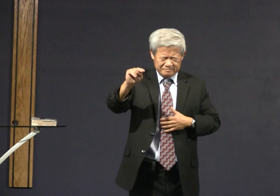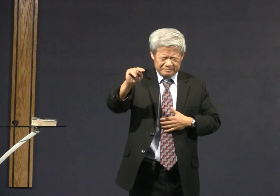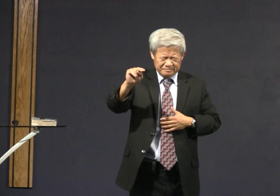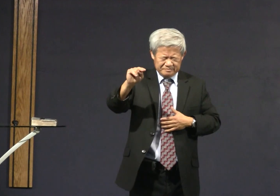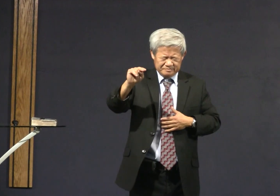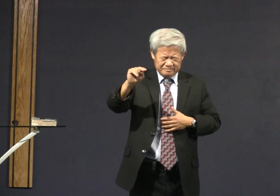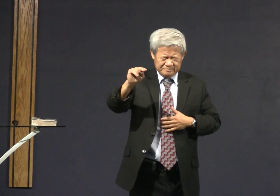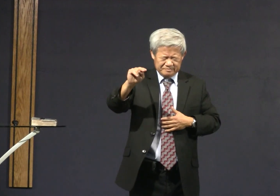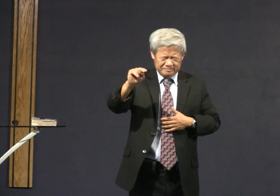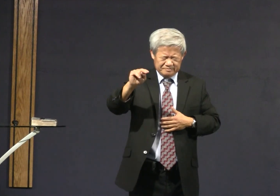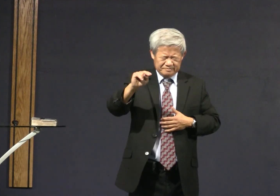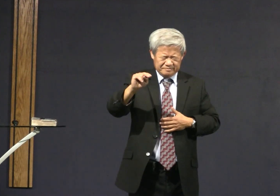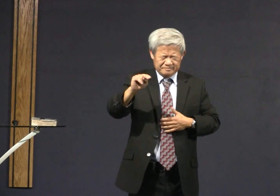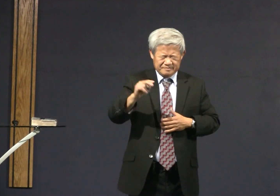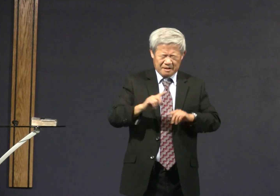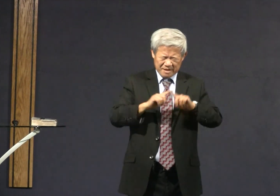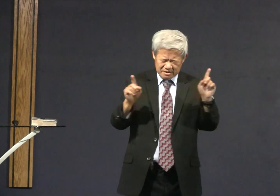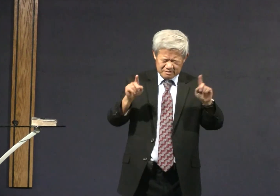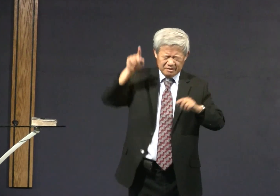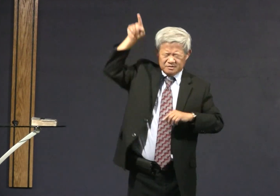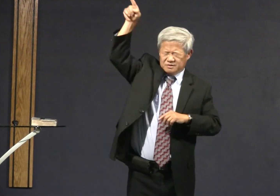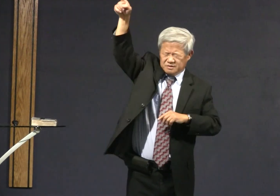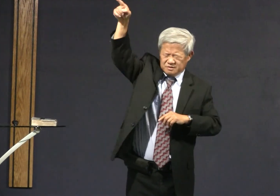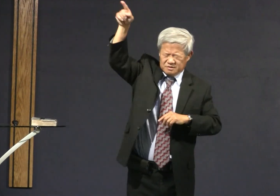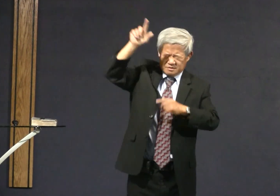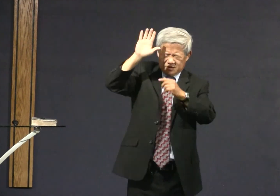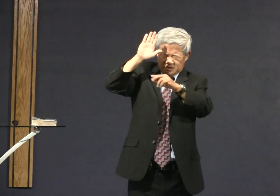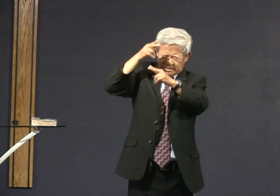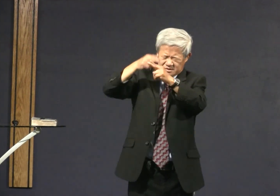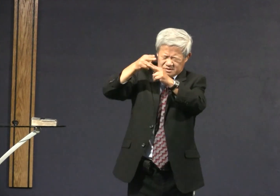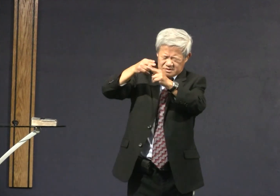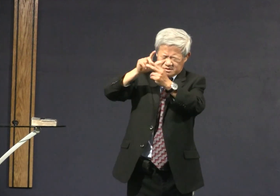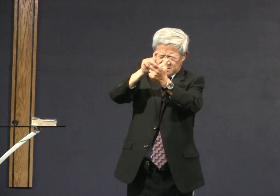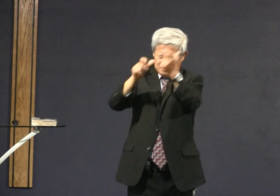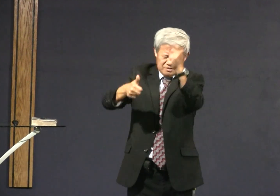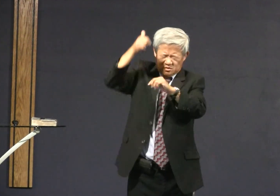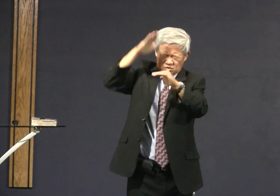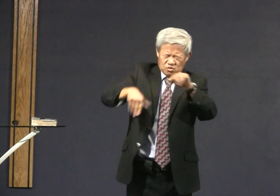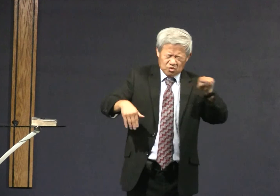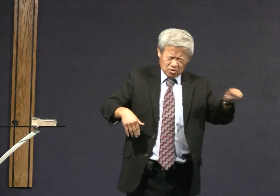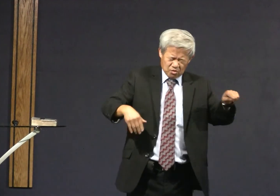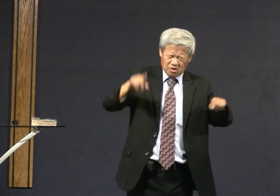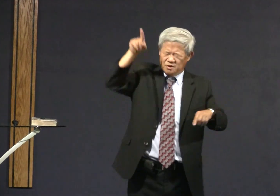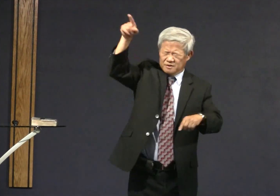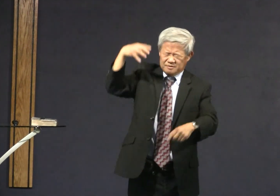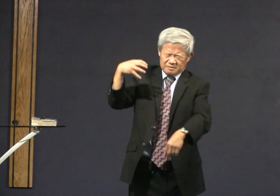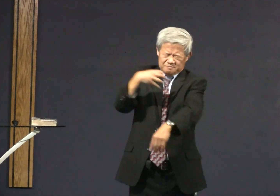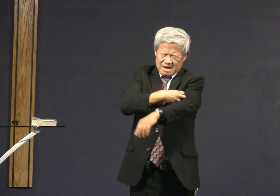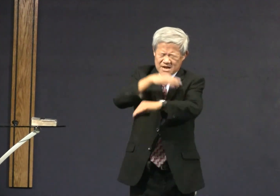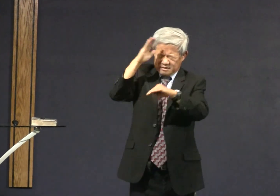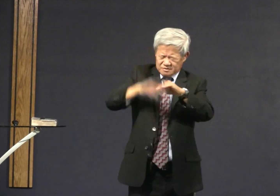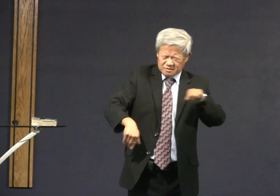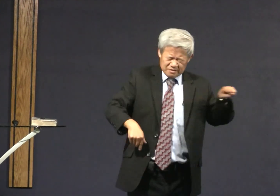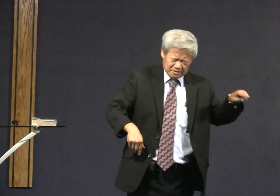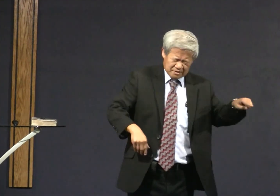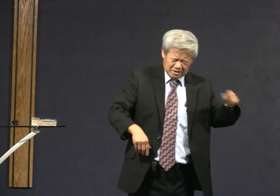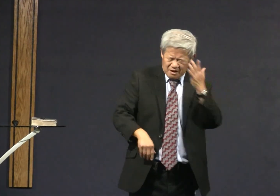and in the name of Samhain, but your name is greater and you have more